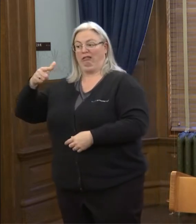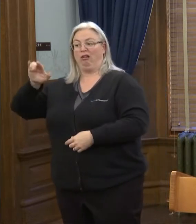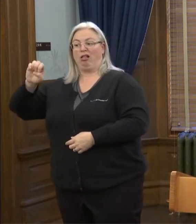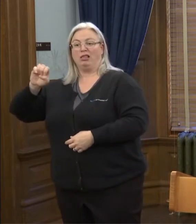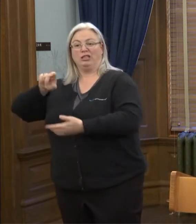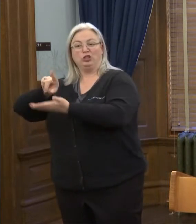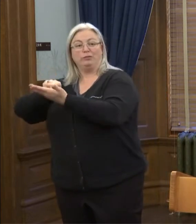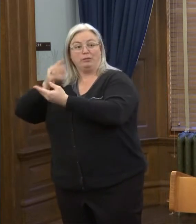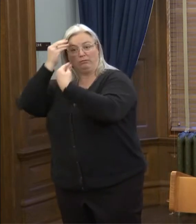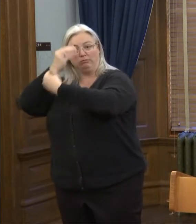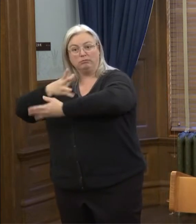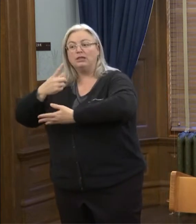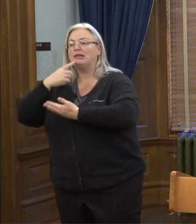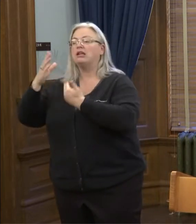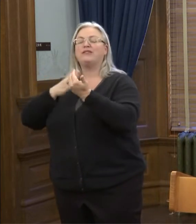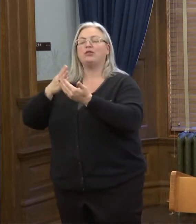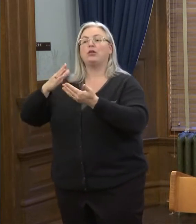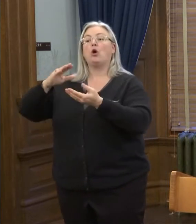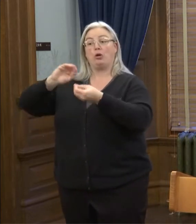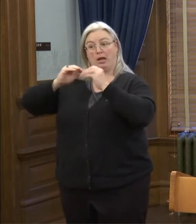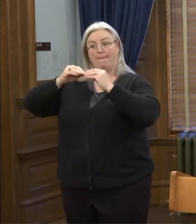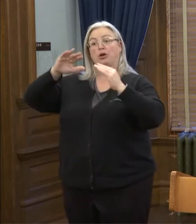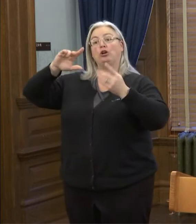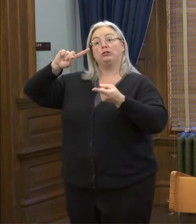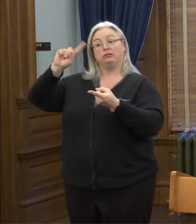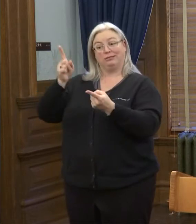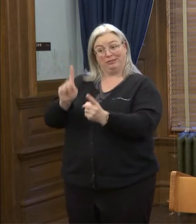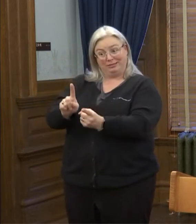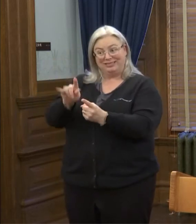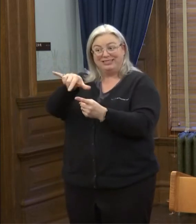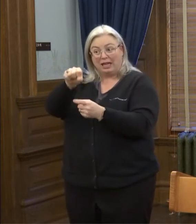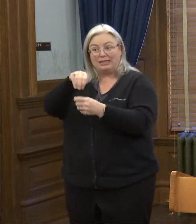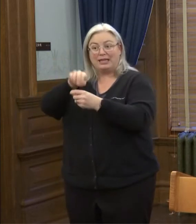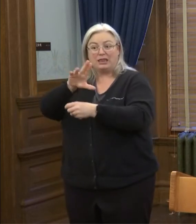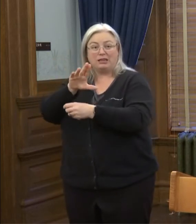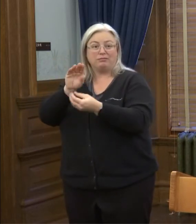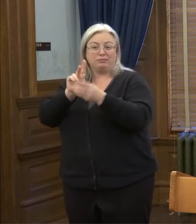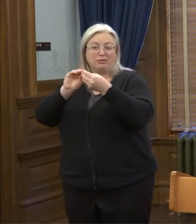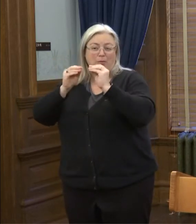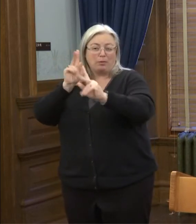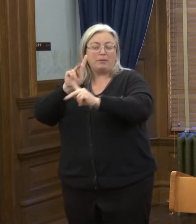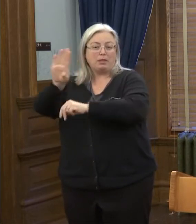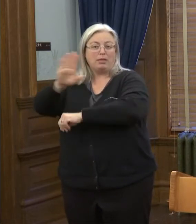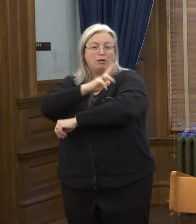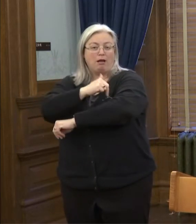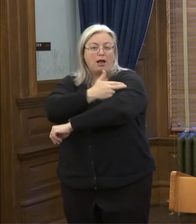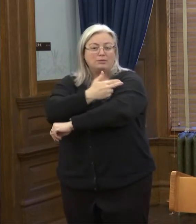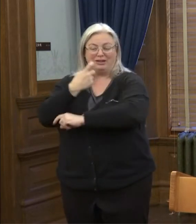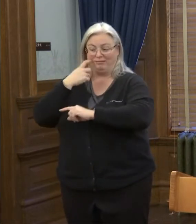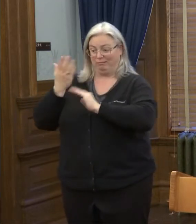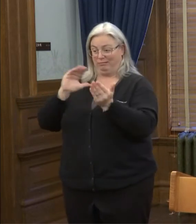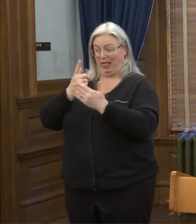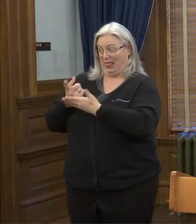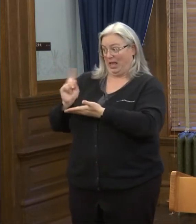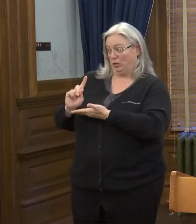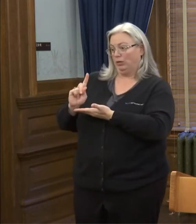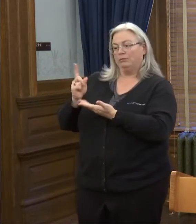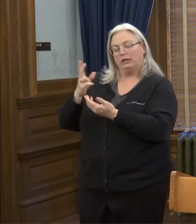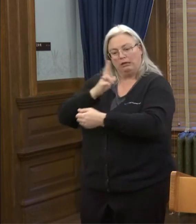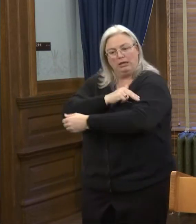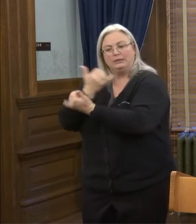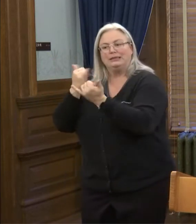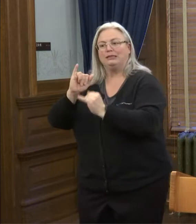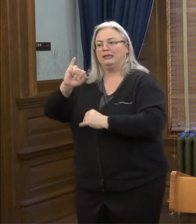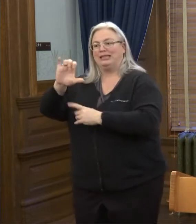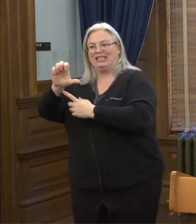though there are fewer COVID-19 patients in Wichita hospitals than there were a week ago that the hospital